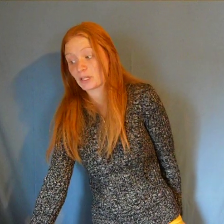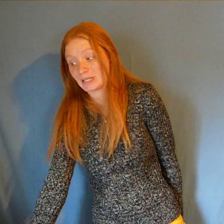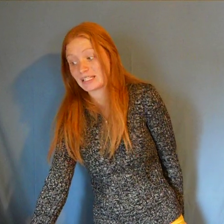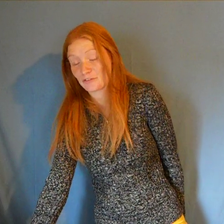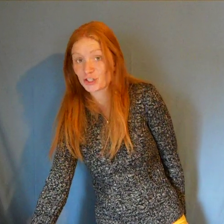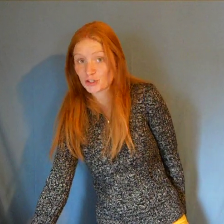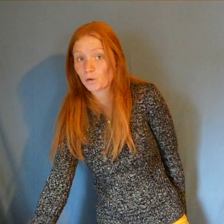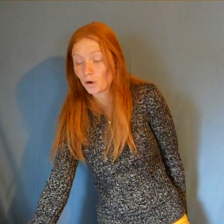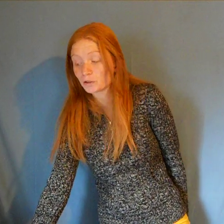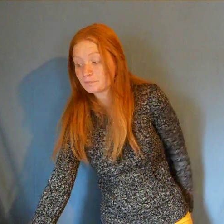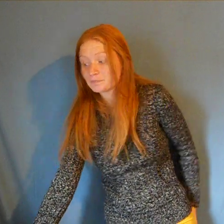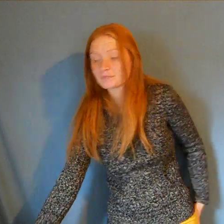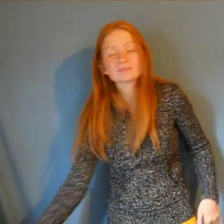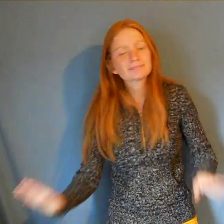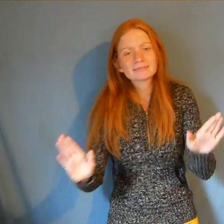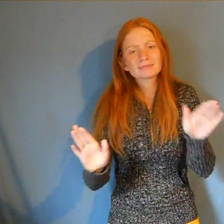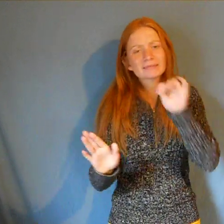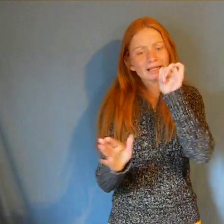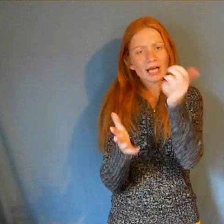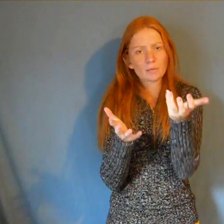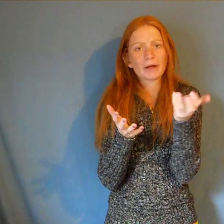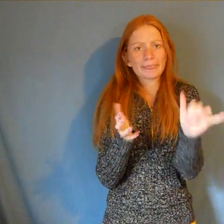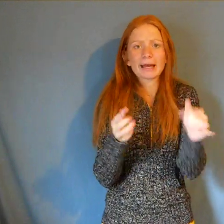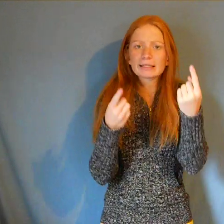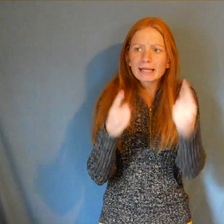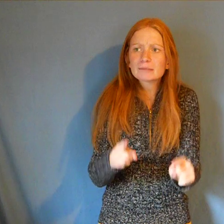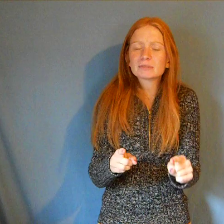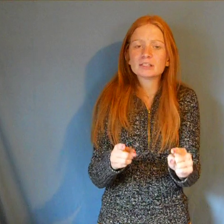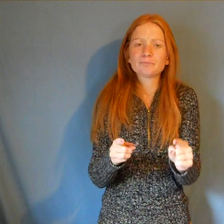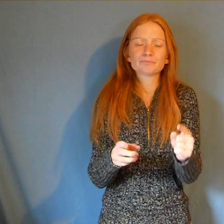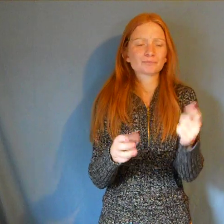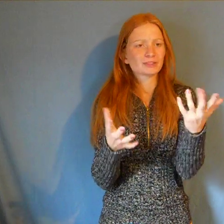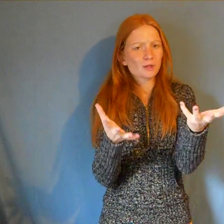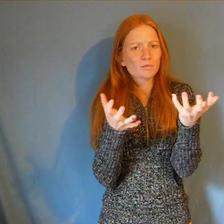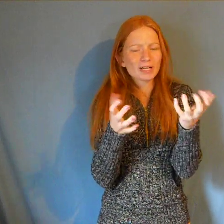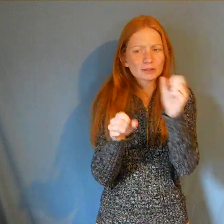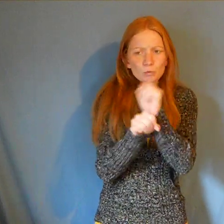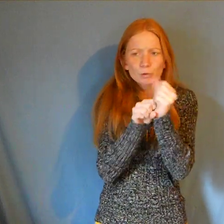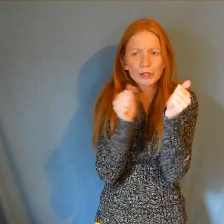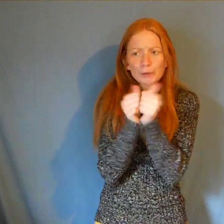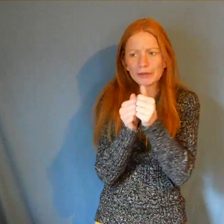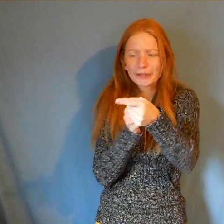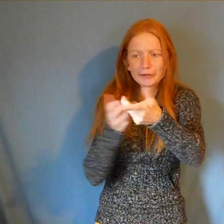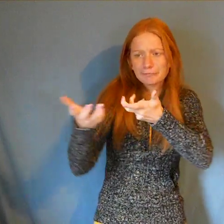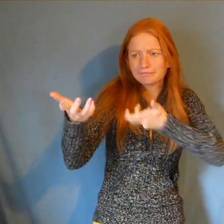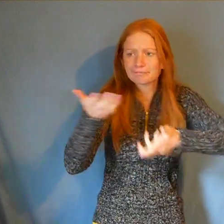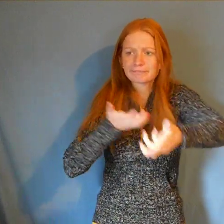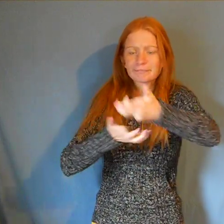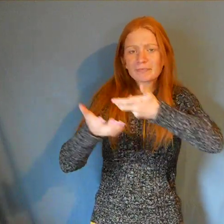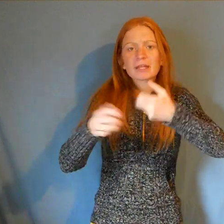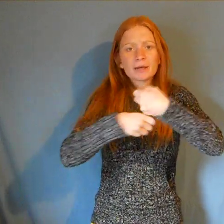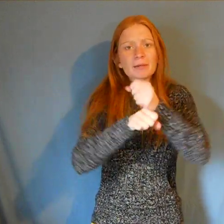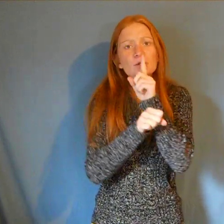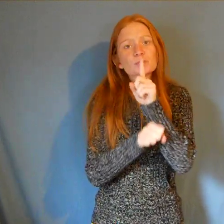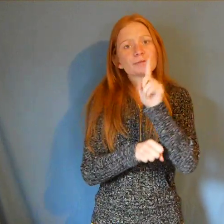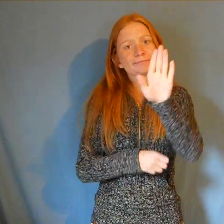we certainly don't want that to happen. We want to work with you and we want to make sure that your son is happy here at school. Thank you.